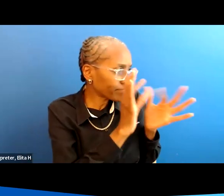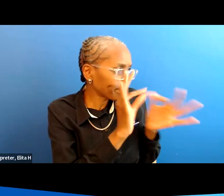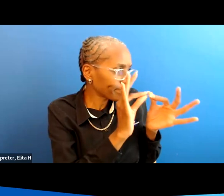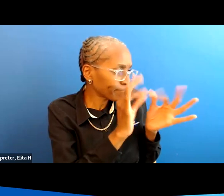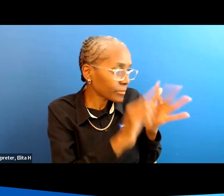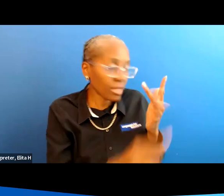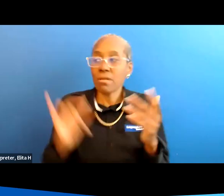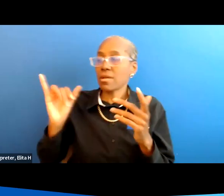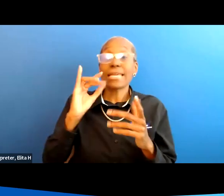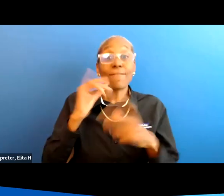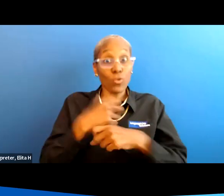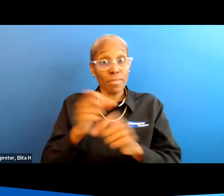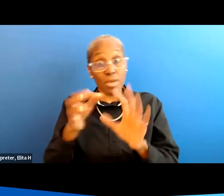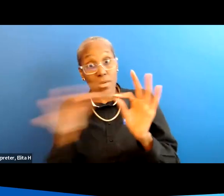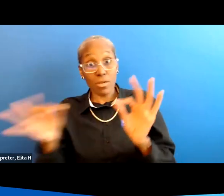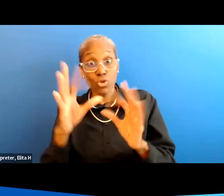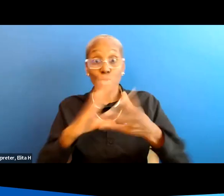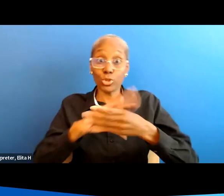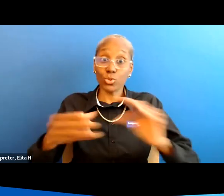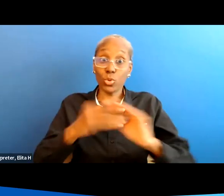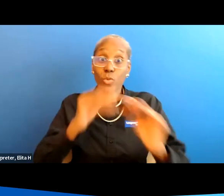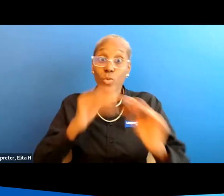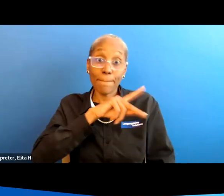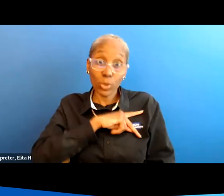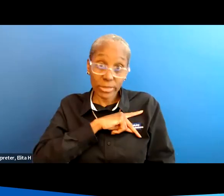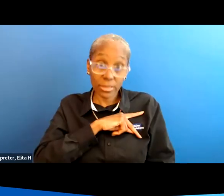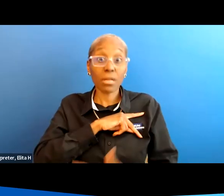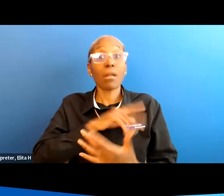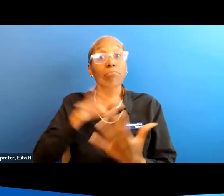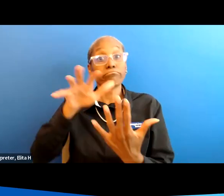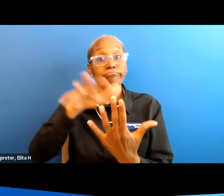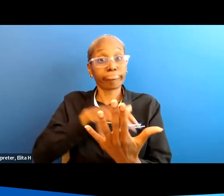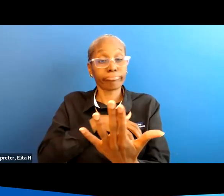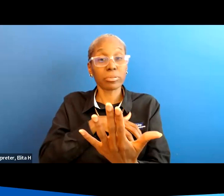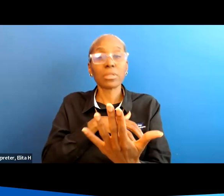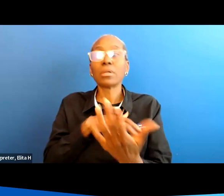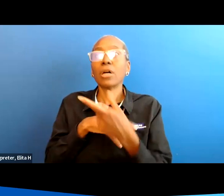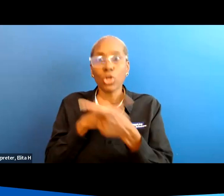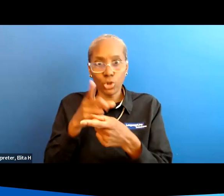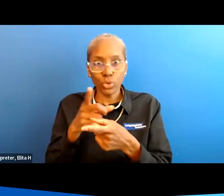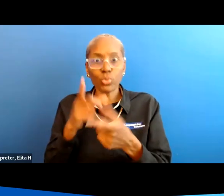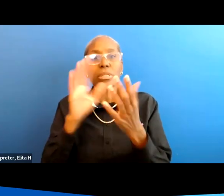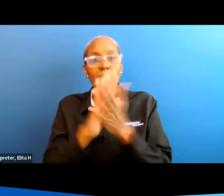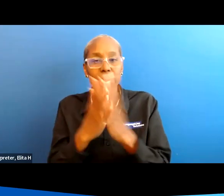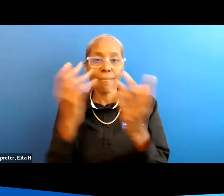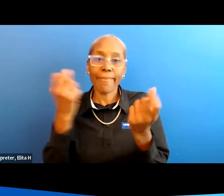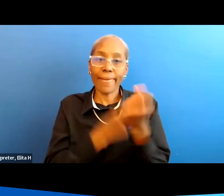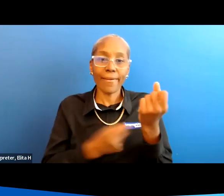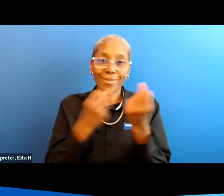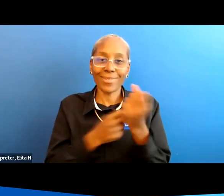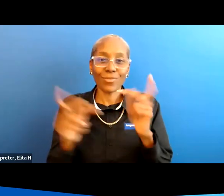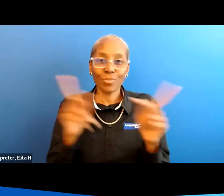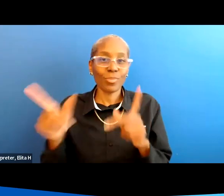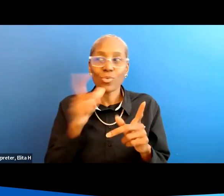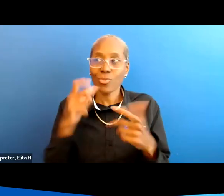and make your story a part of this bigger picture you can be an advocate for people